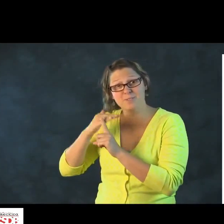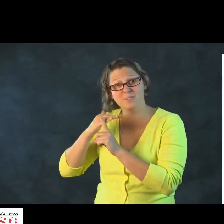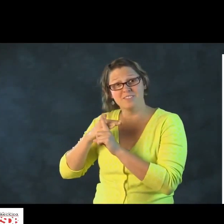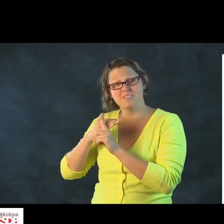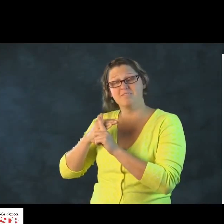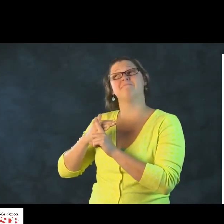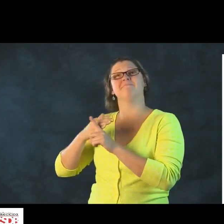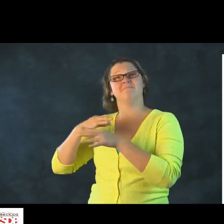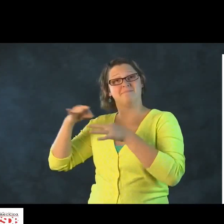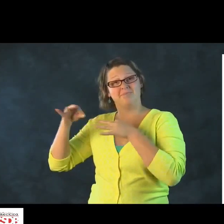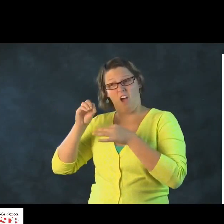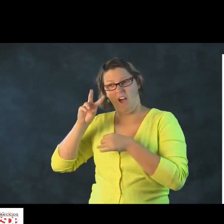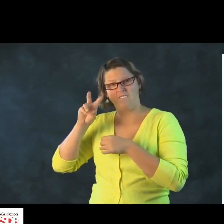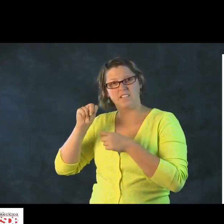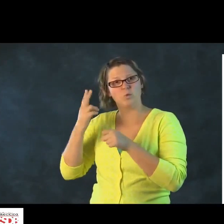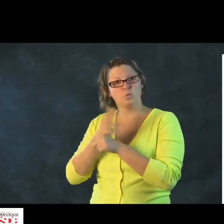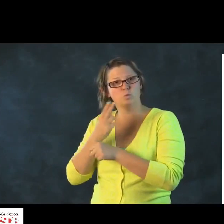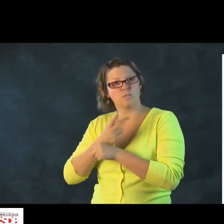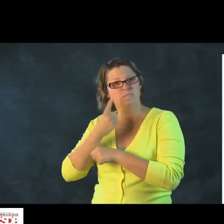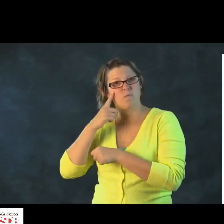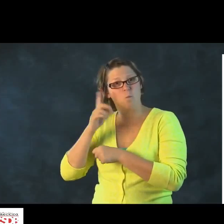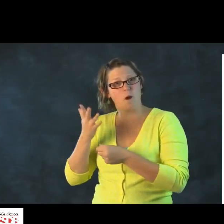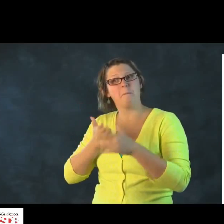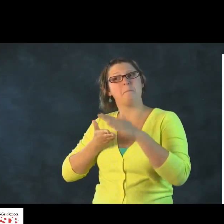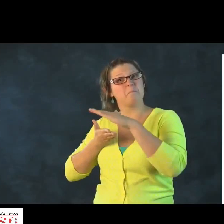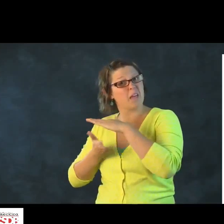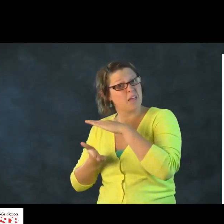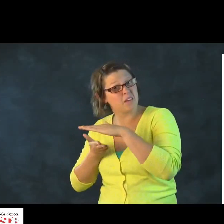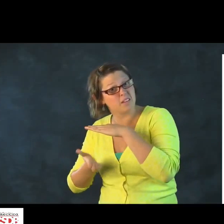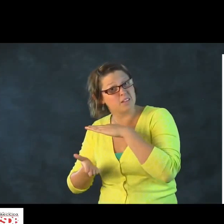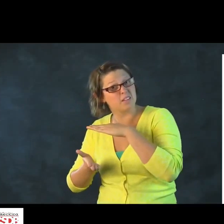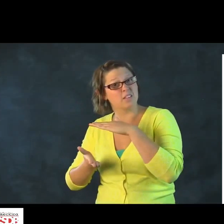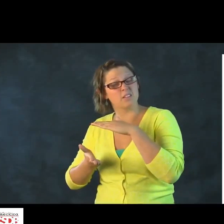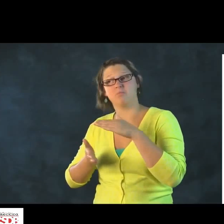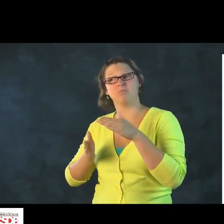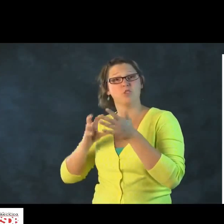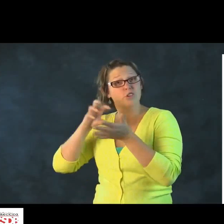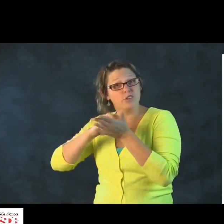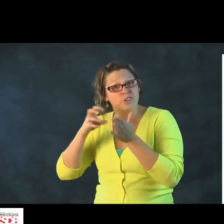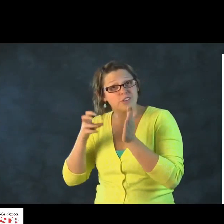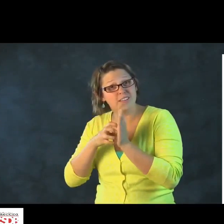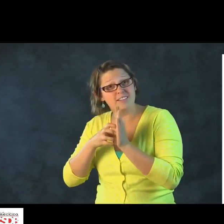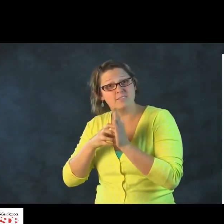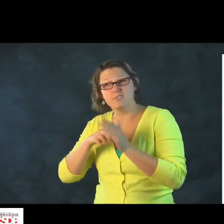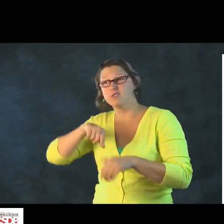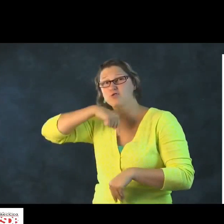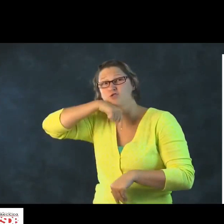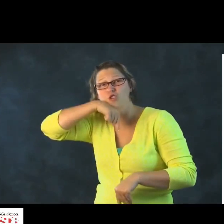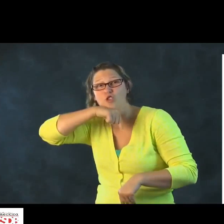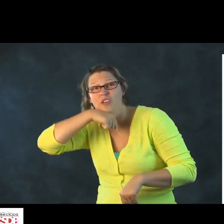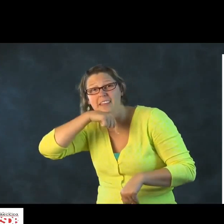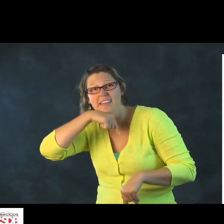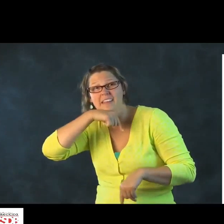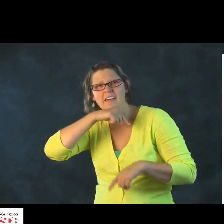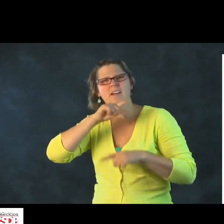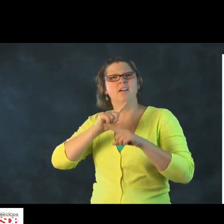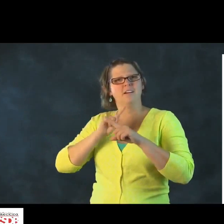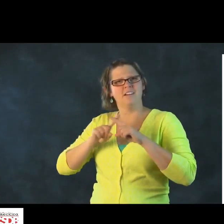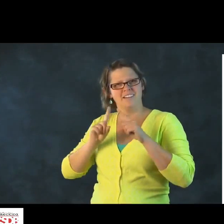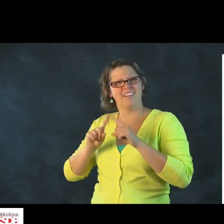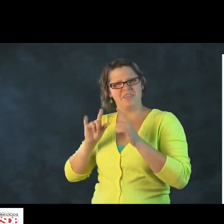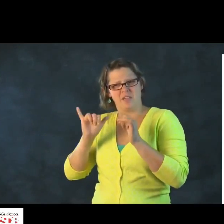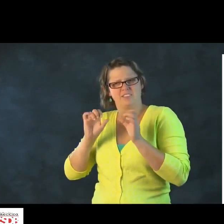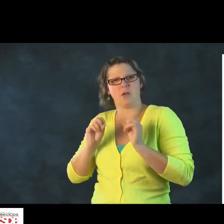And the teacher said, yes, it can get hot with the temperature. And then they talked about what the oven was used for, baking cookies,